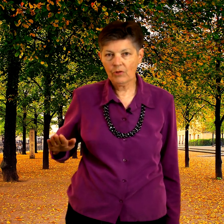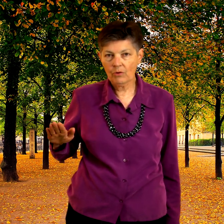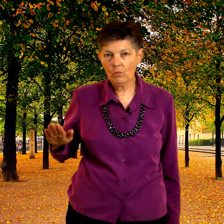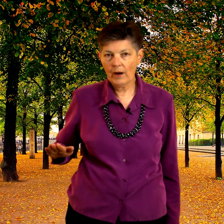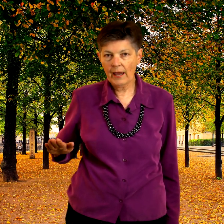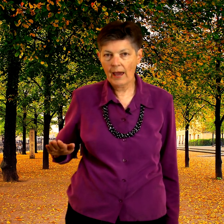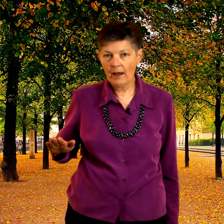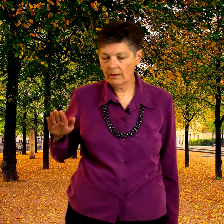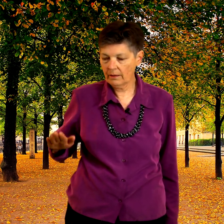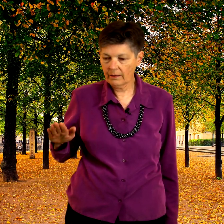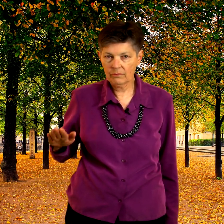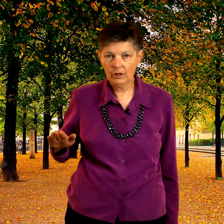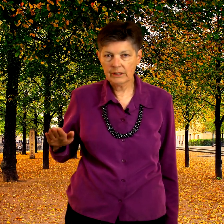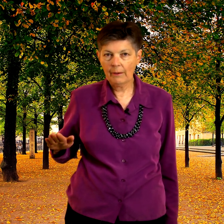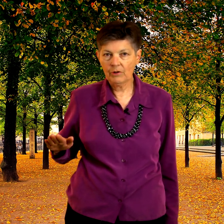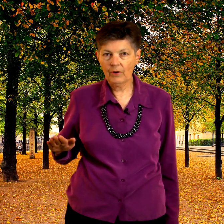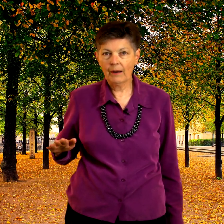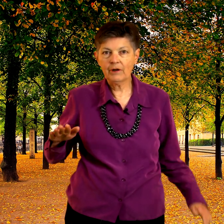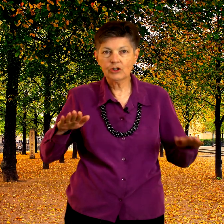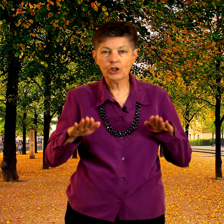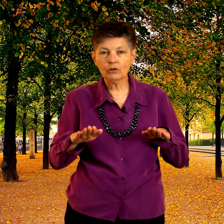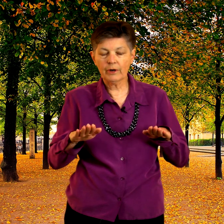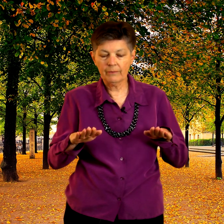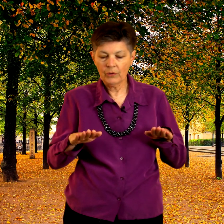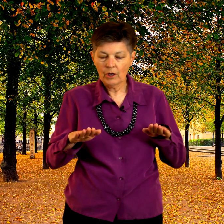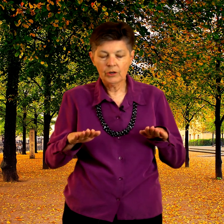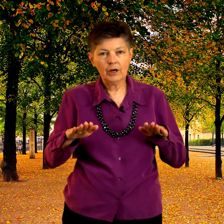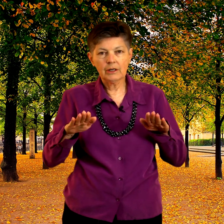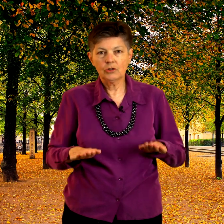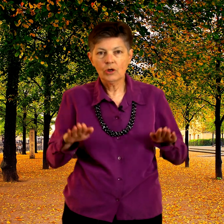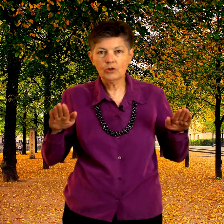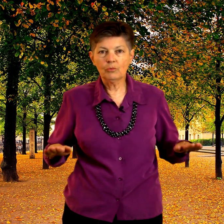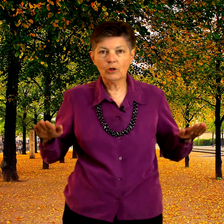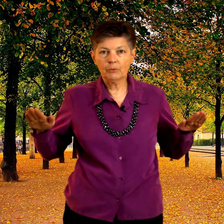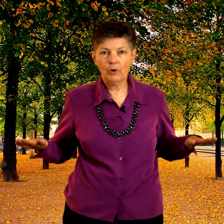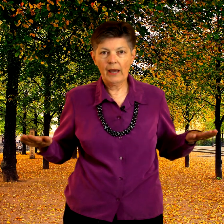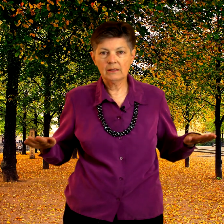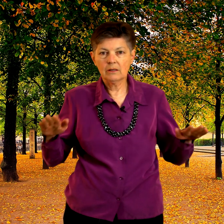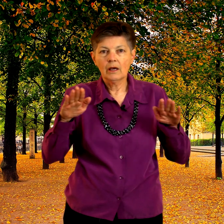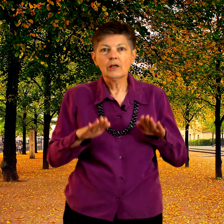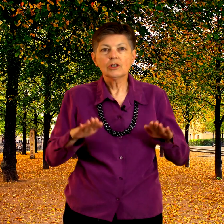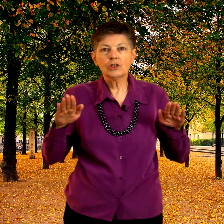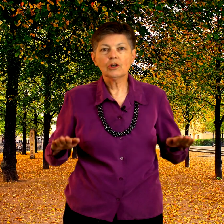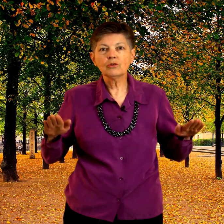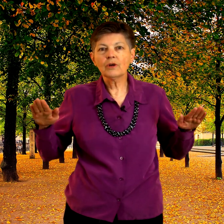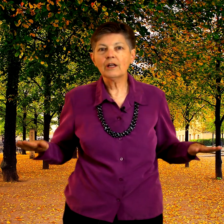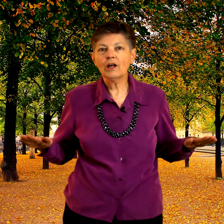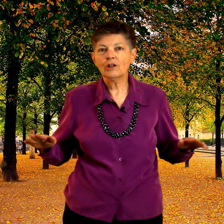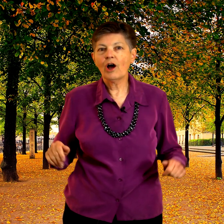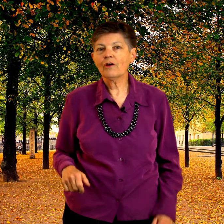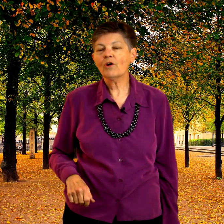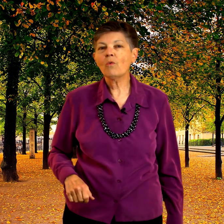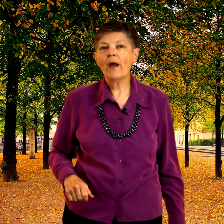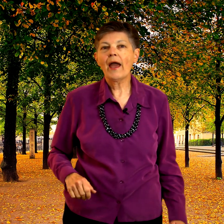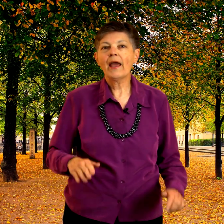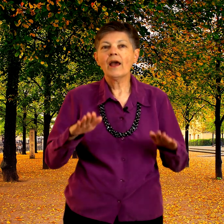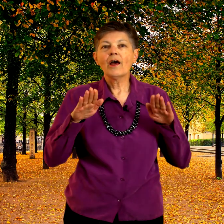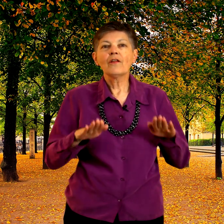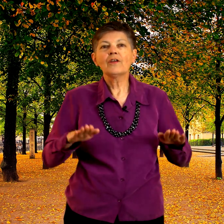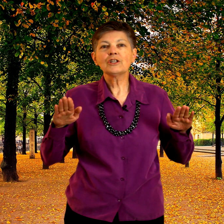their one head like you're tapping their head but children you're going to do multiple heads children along the way the